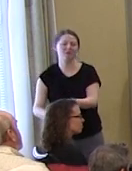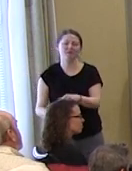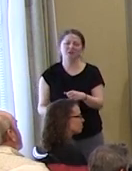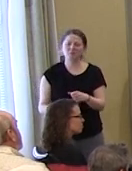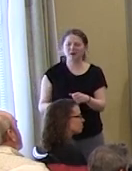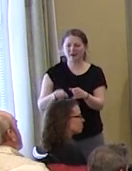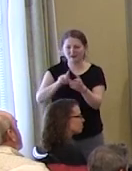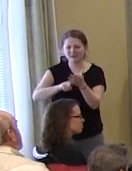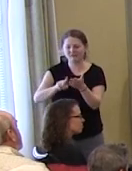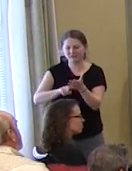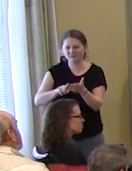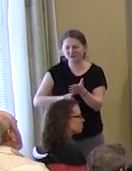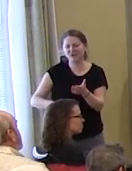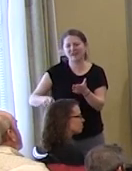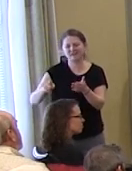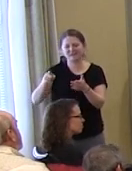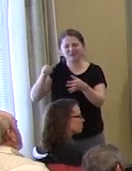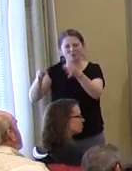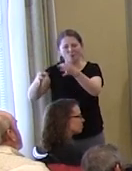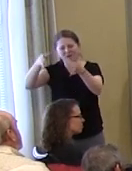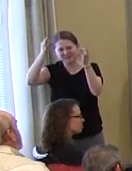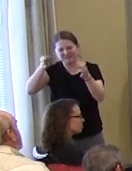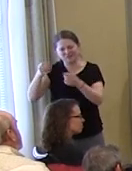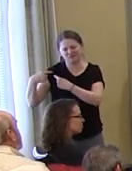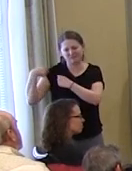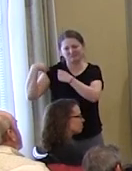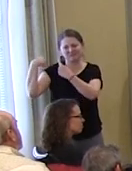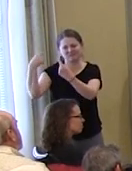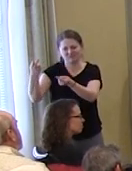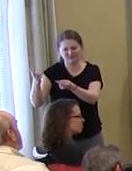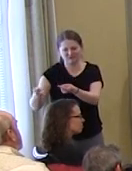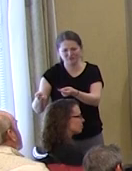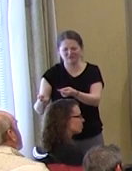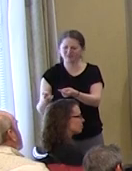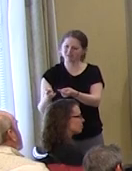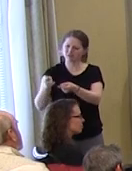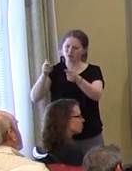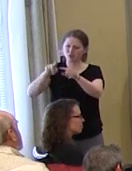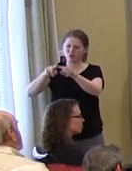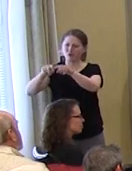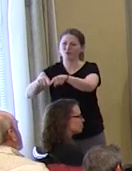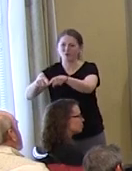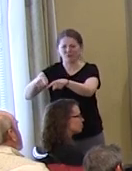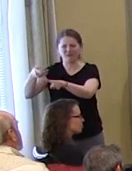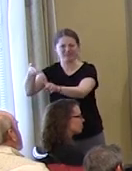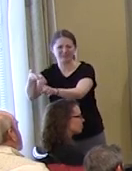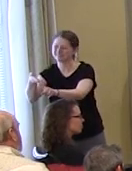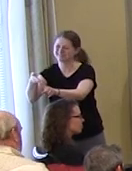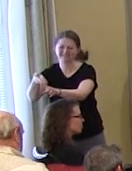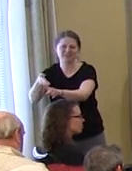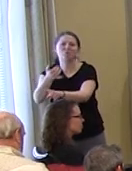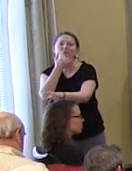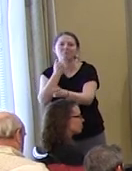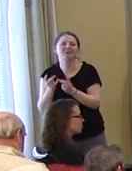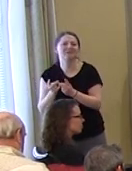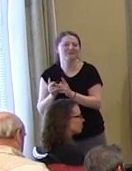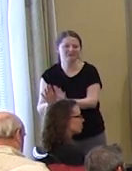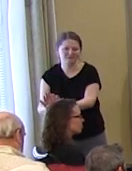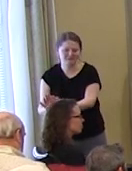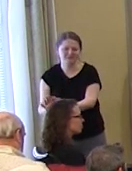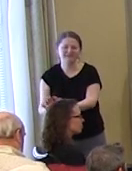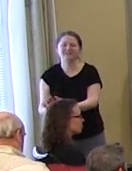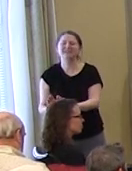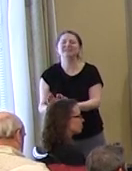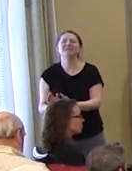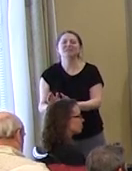over our history and saw that our hope has been misplaced. So we have just